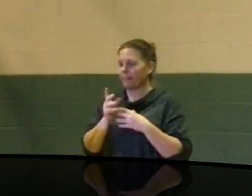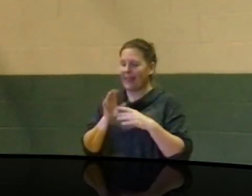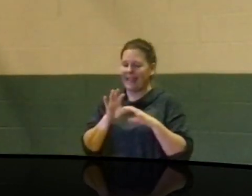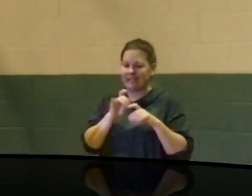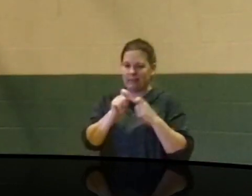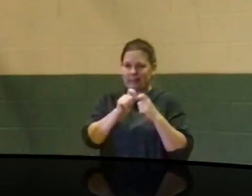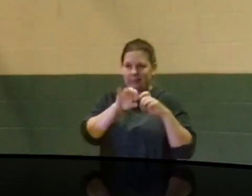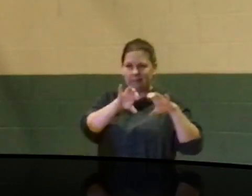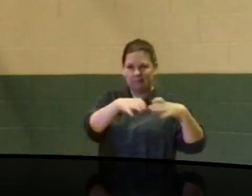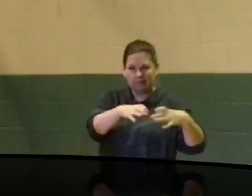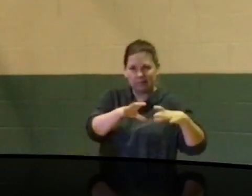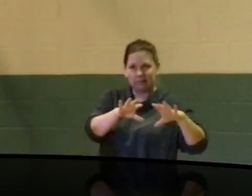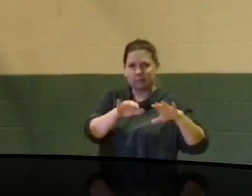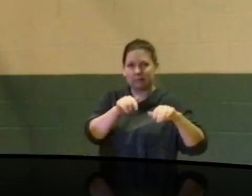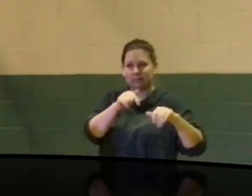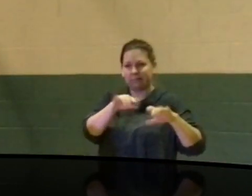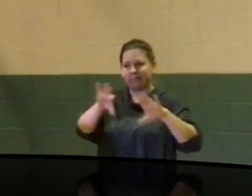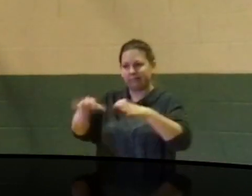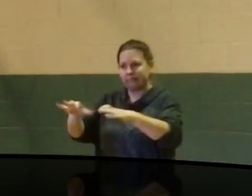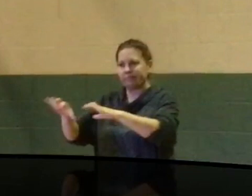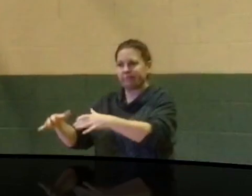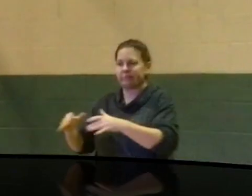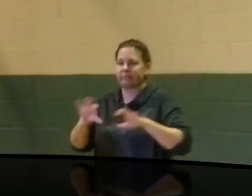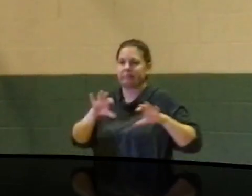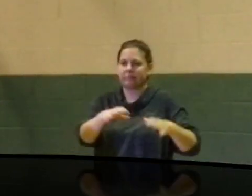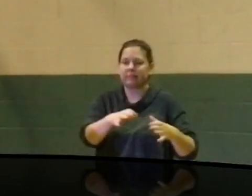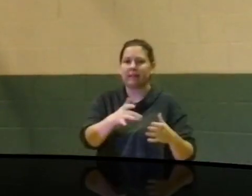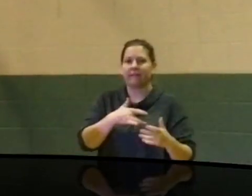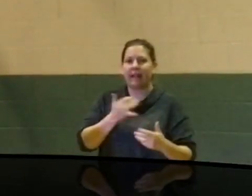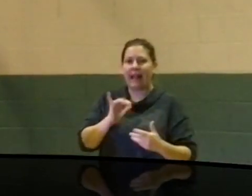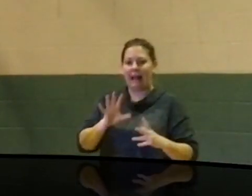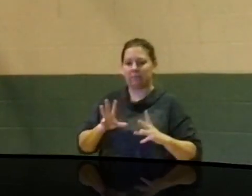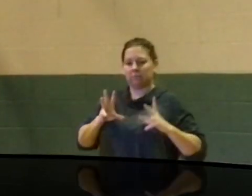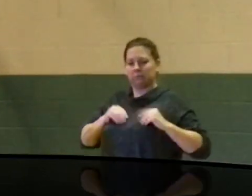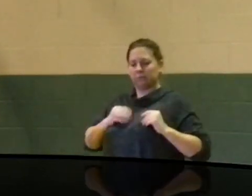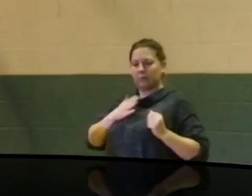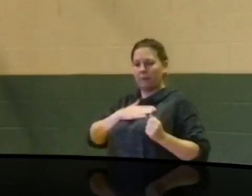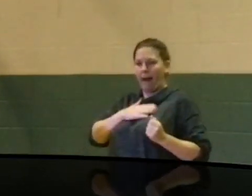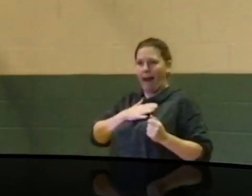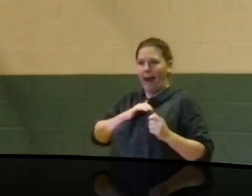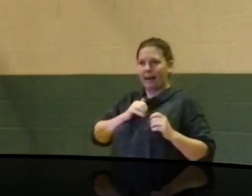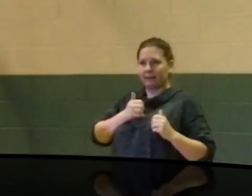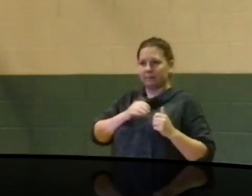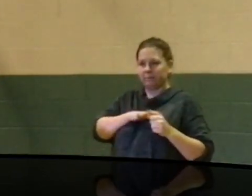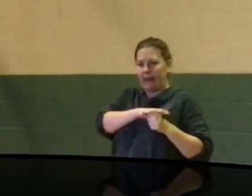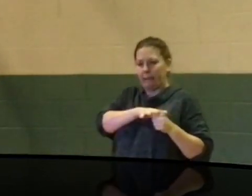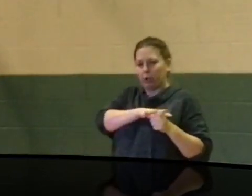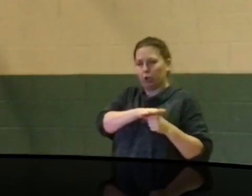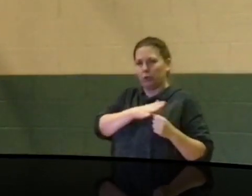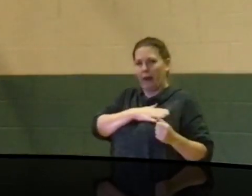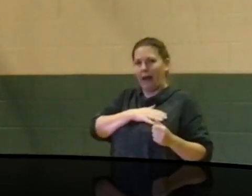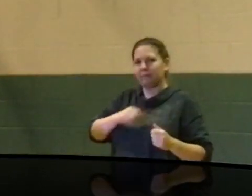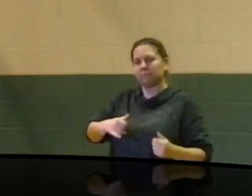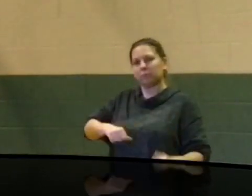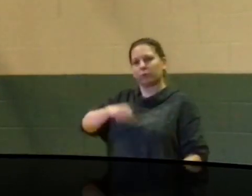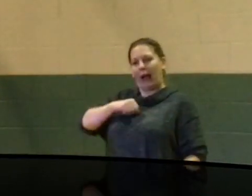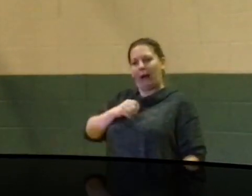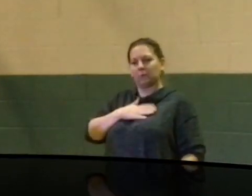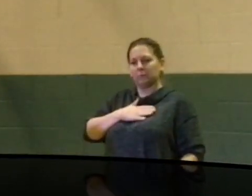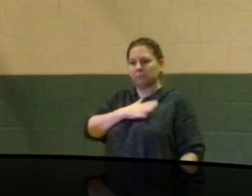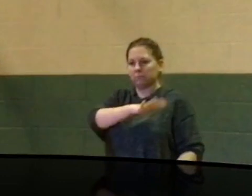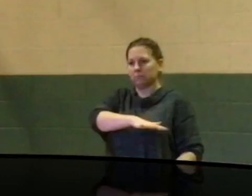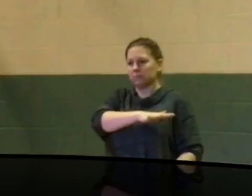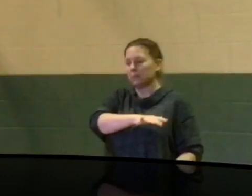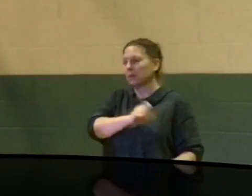sense of ownership. They take pride in the ownership of it. And so asking